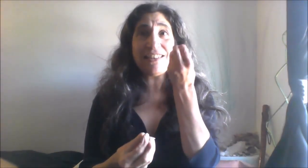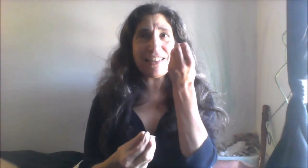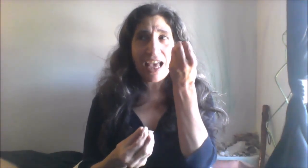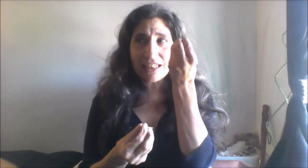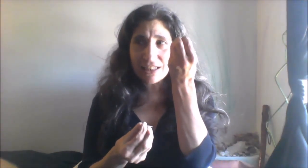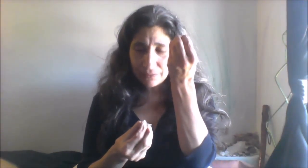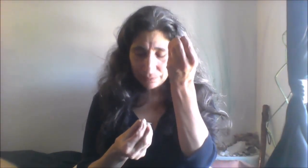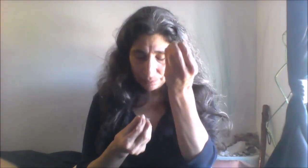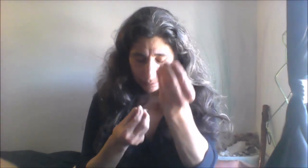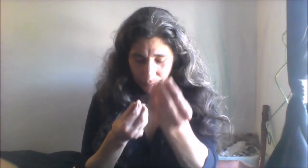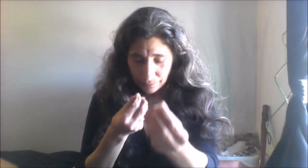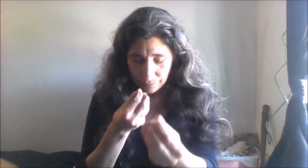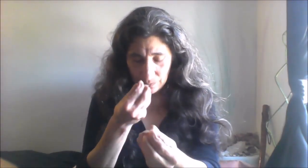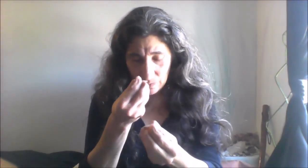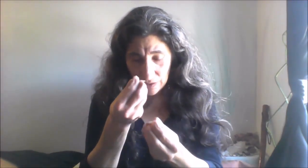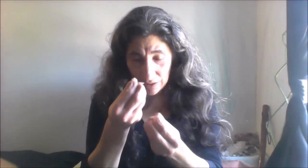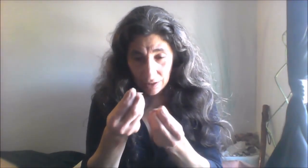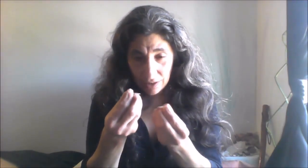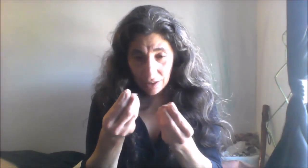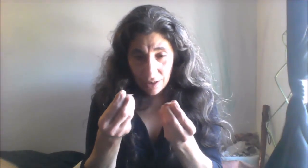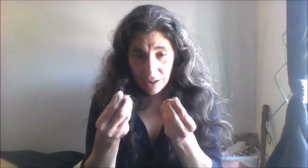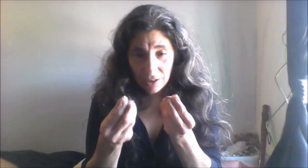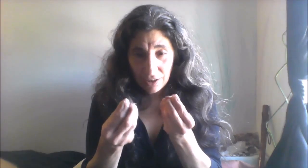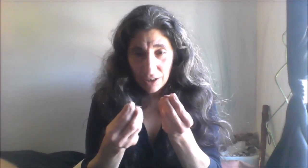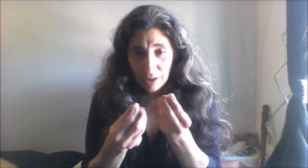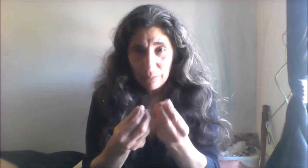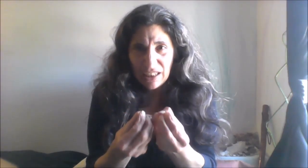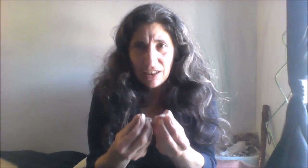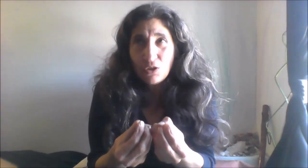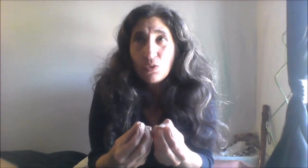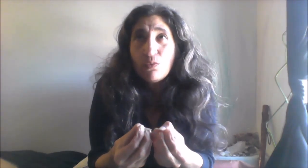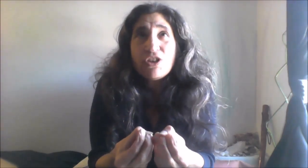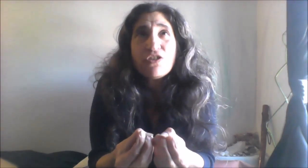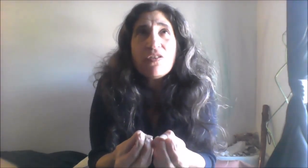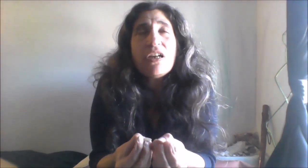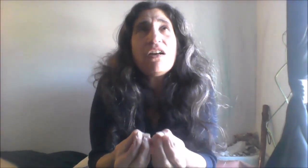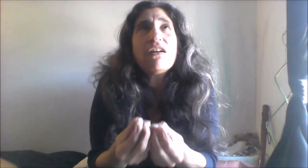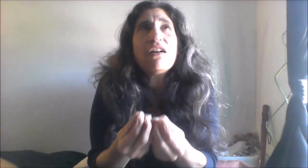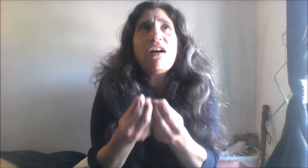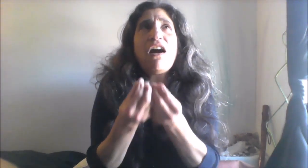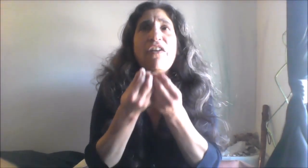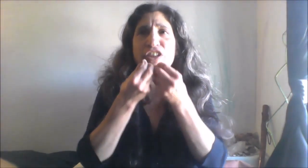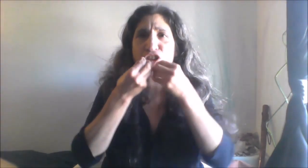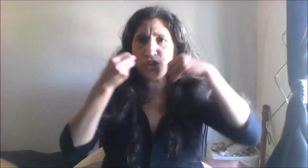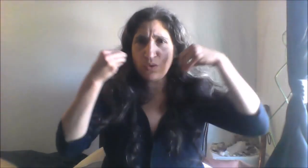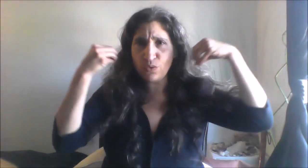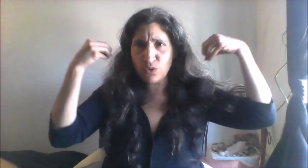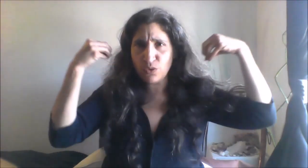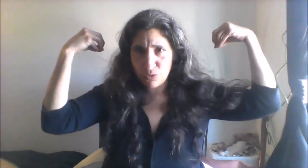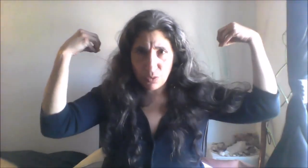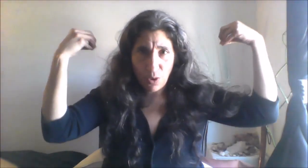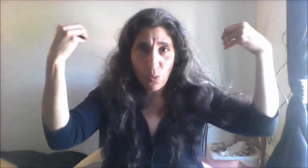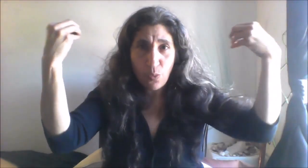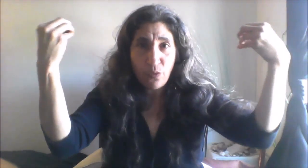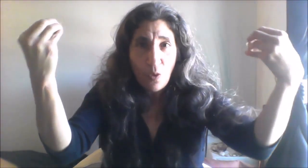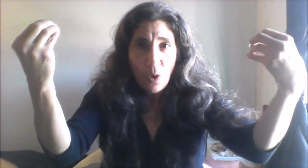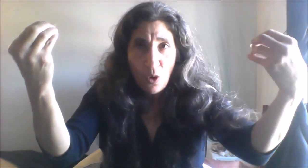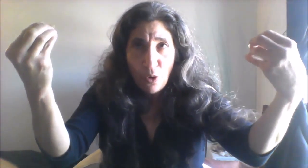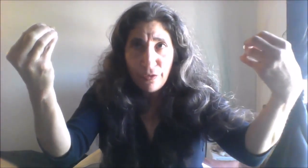not being in too much of a hobby just to to to go forth without thinking the hair is